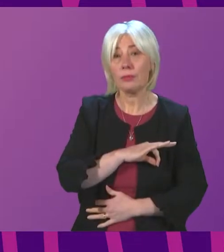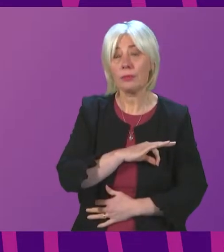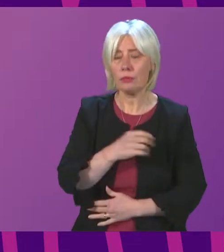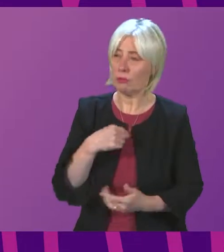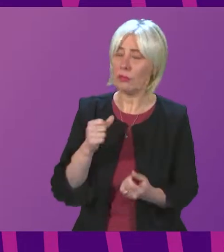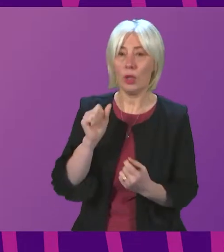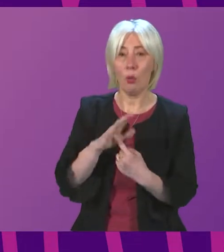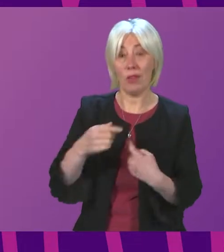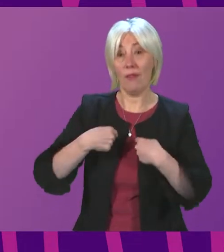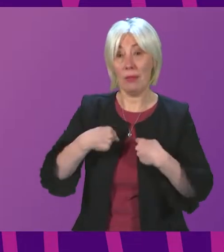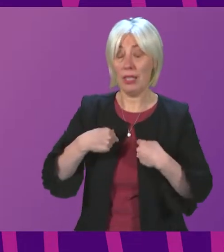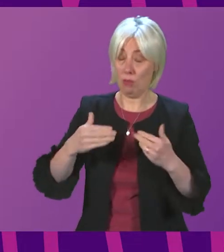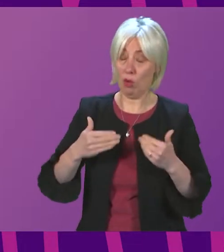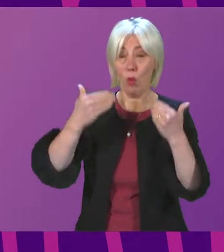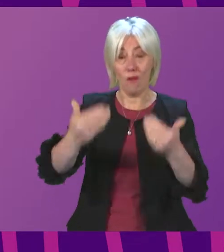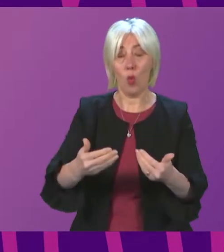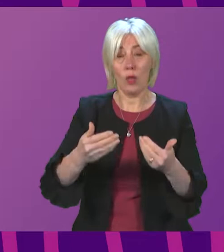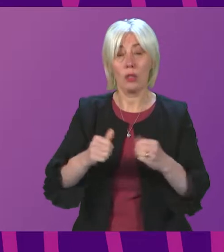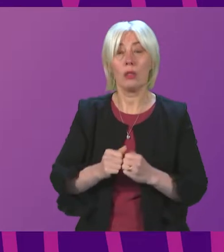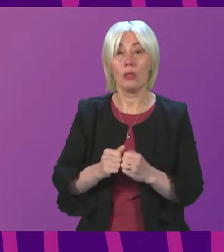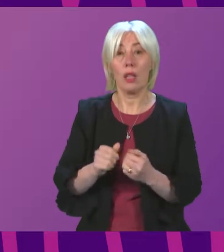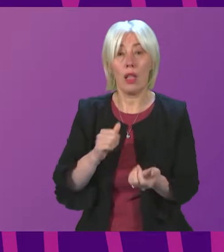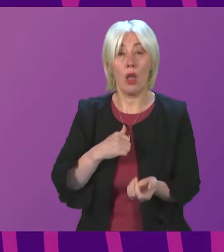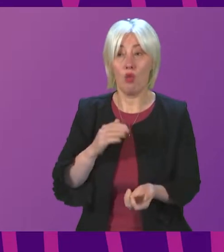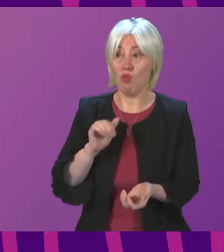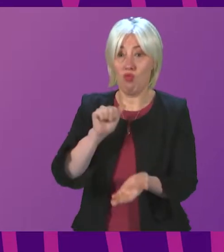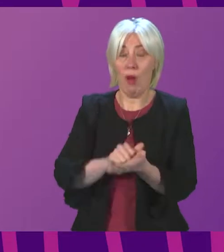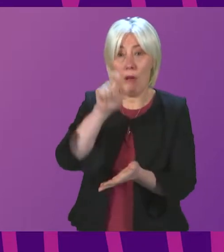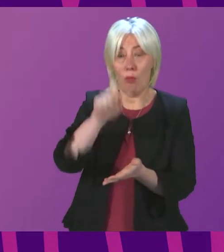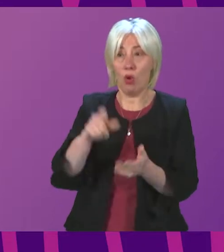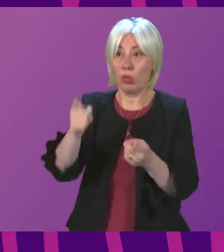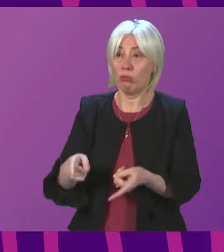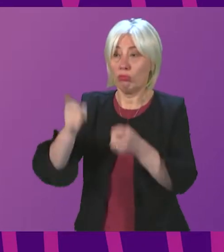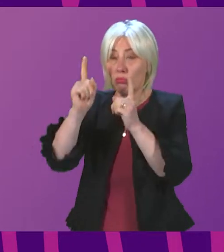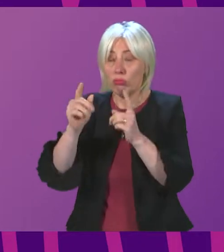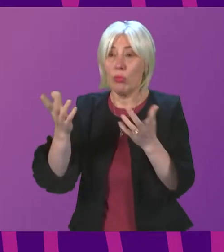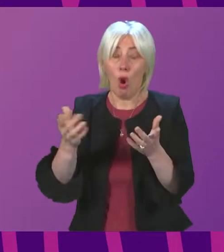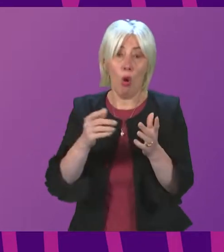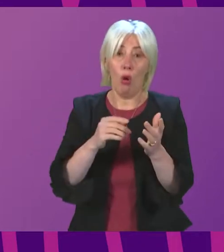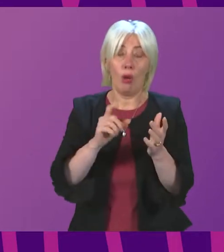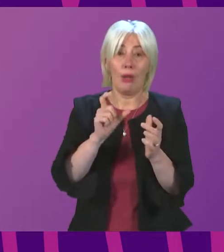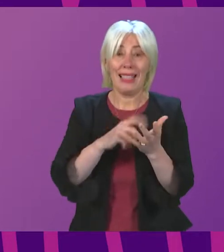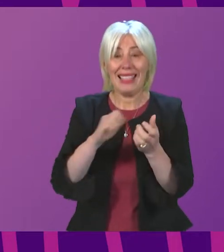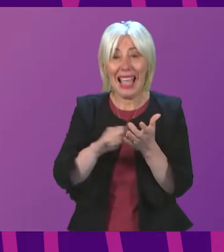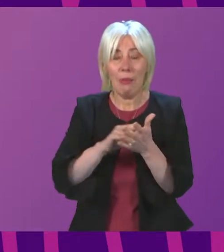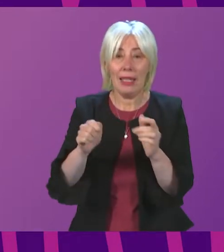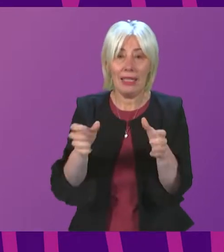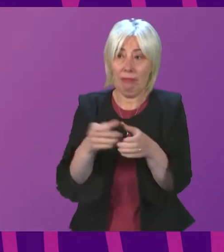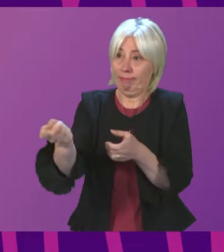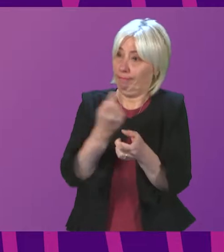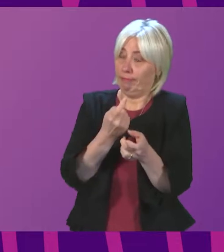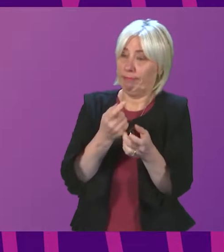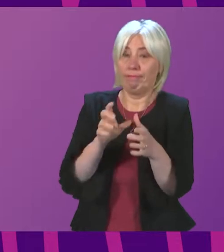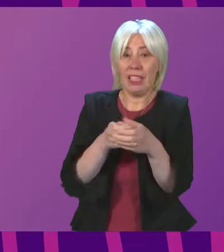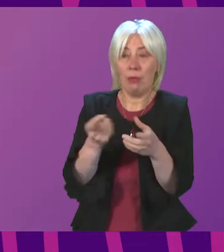it's important that we take this petition forward and if we could get the relevant minister or cabinet secretary to come and give us evidence well